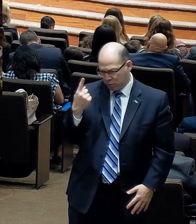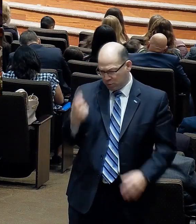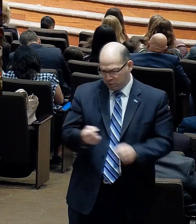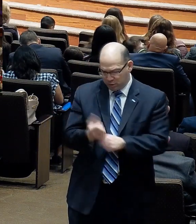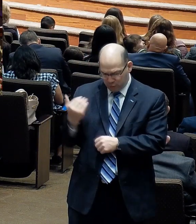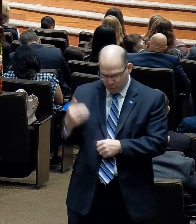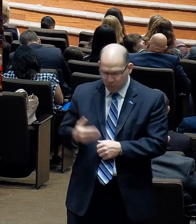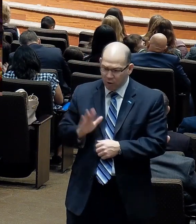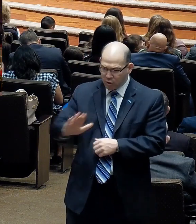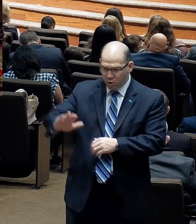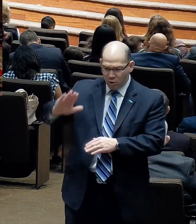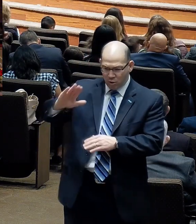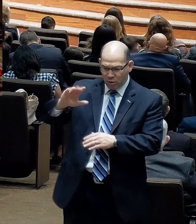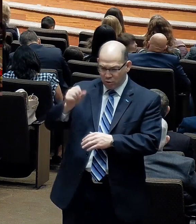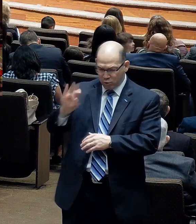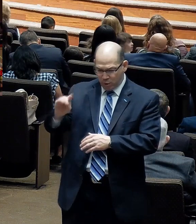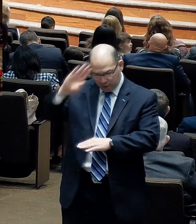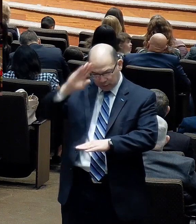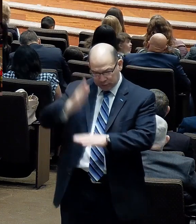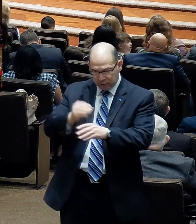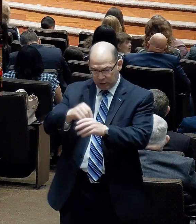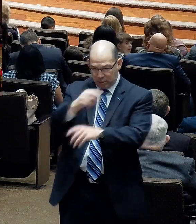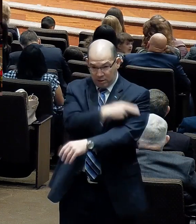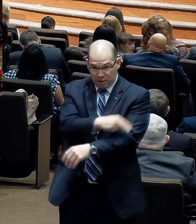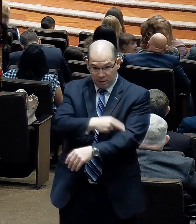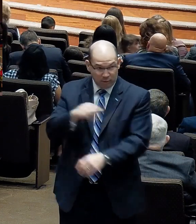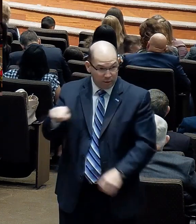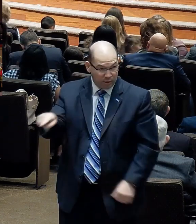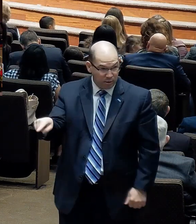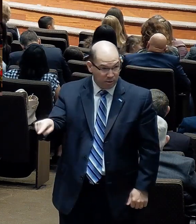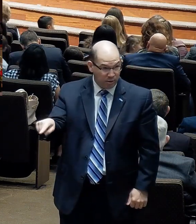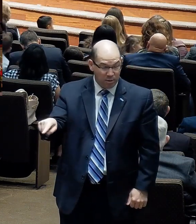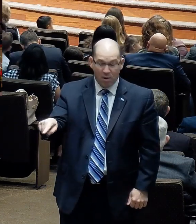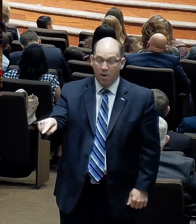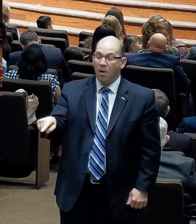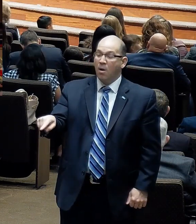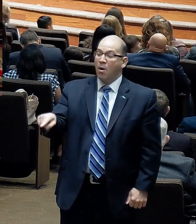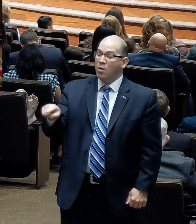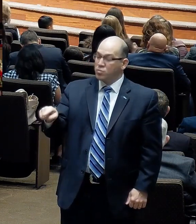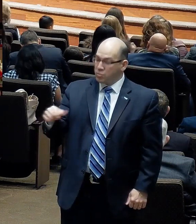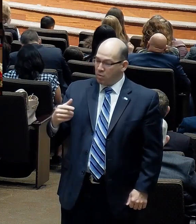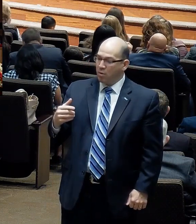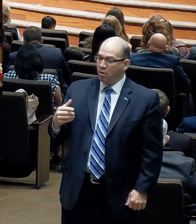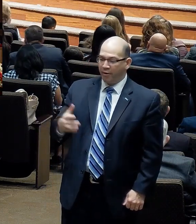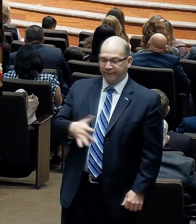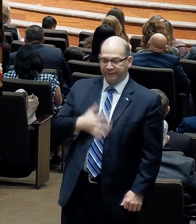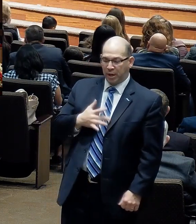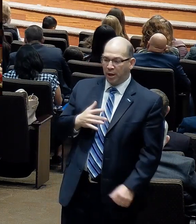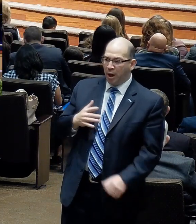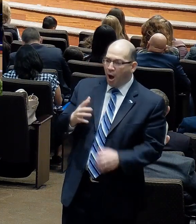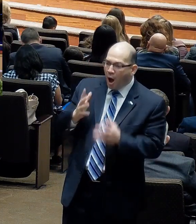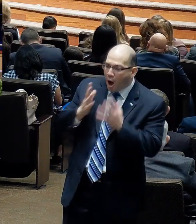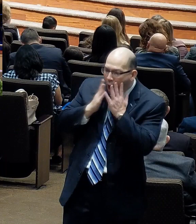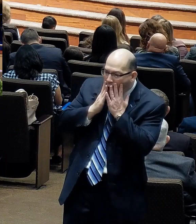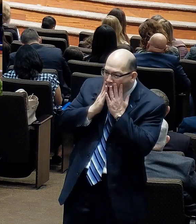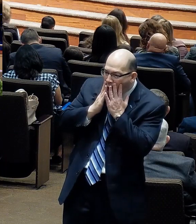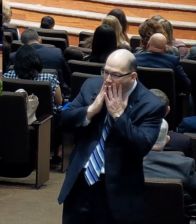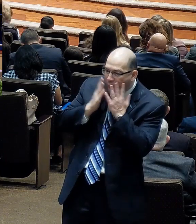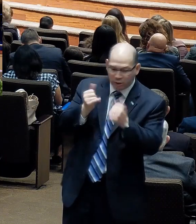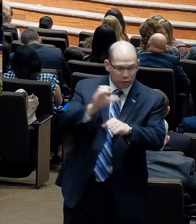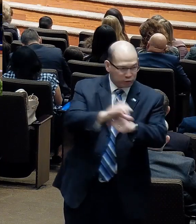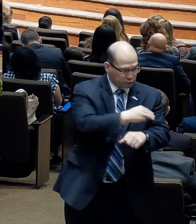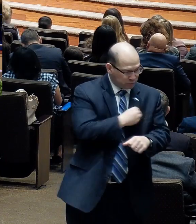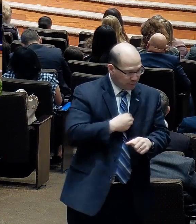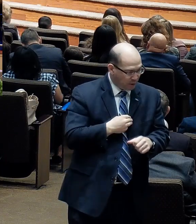in the hospital. That's allowed you to have a softer, more tender, compassionate heart towards those in your church struggling with something. Trials have a way